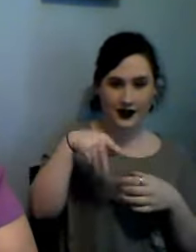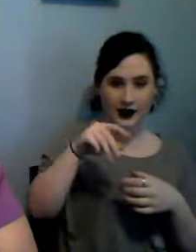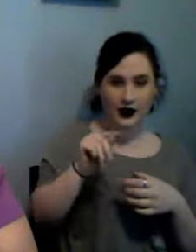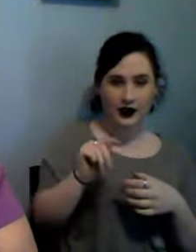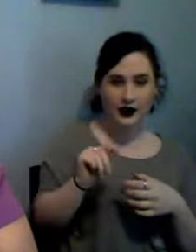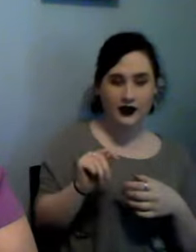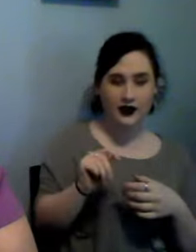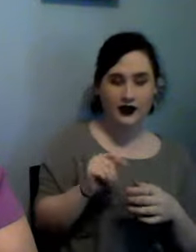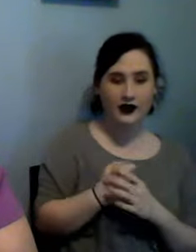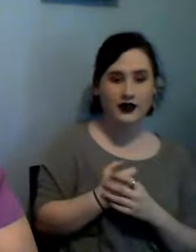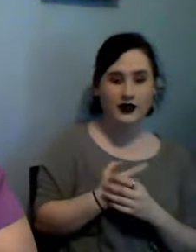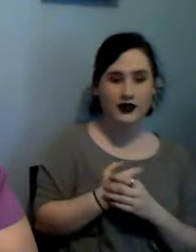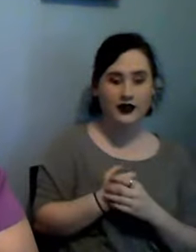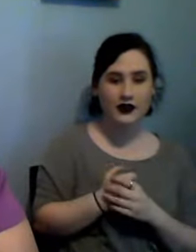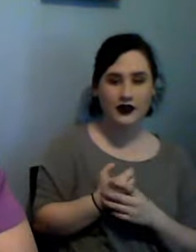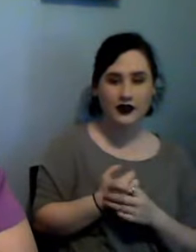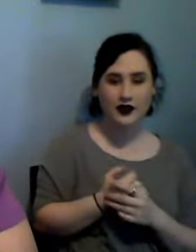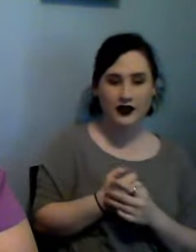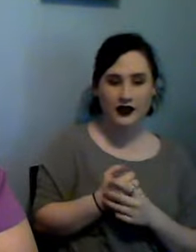that would make a great needle minder